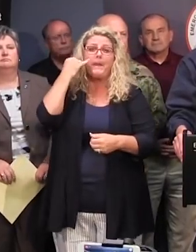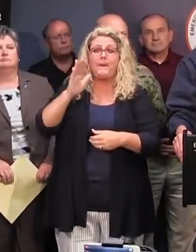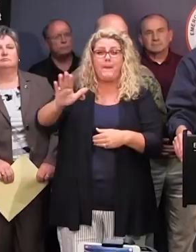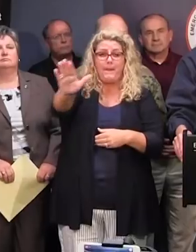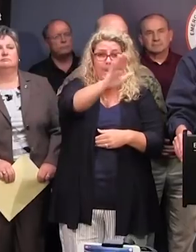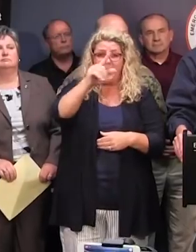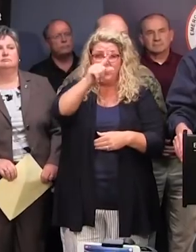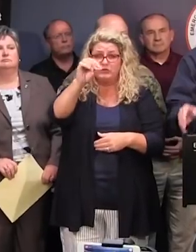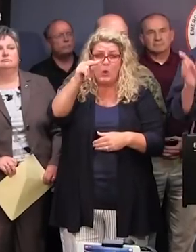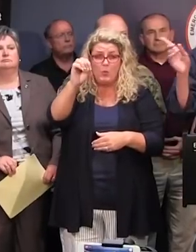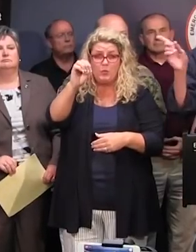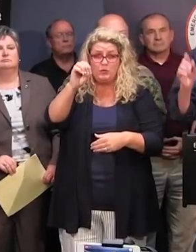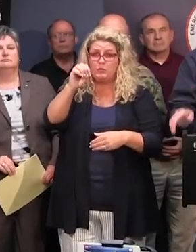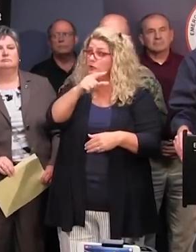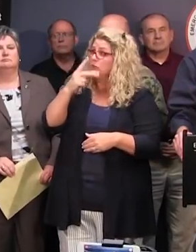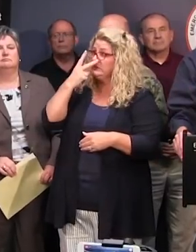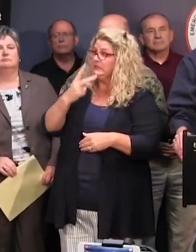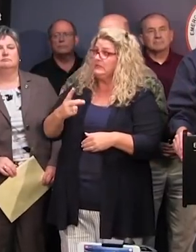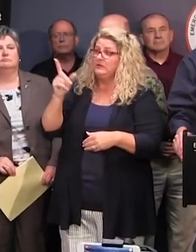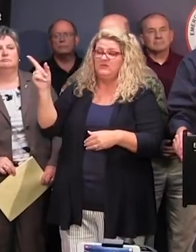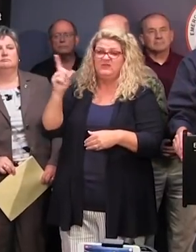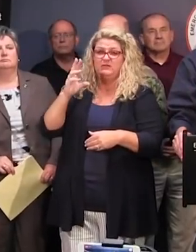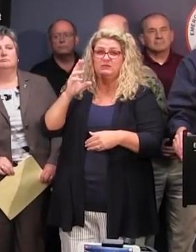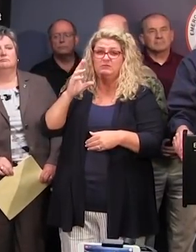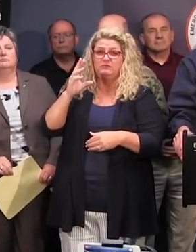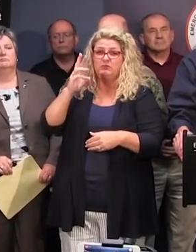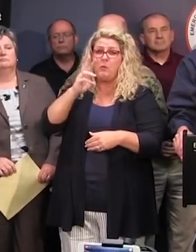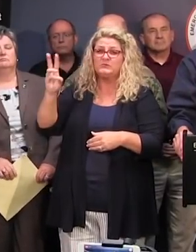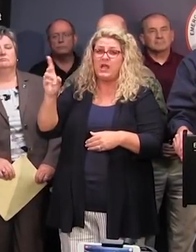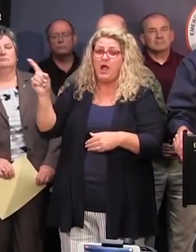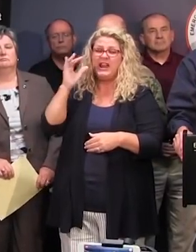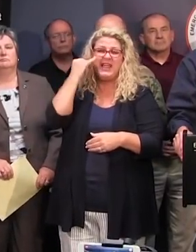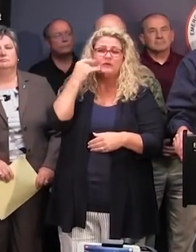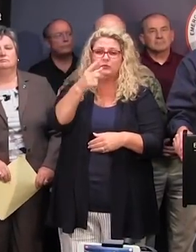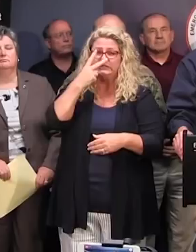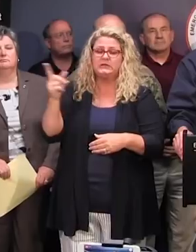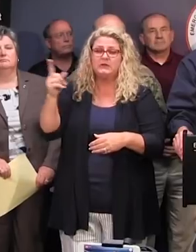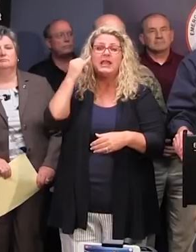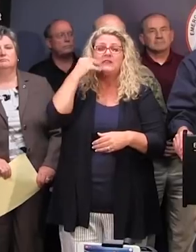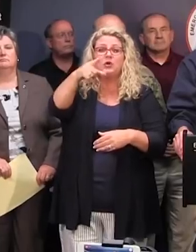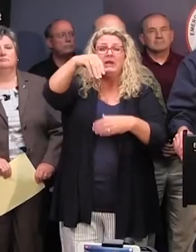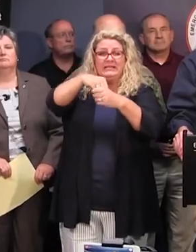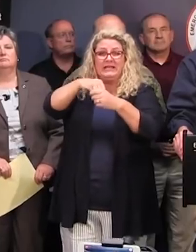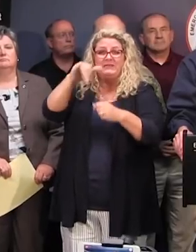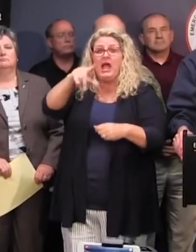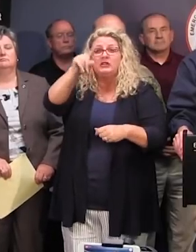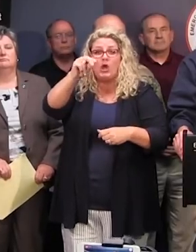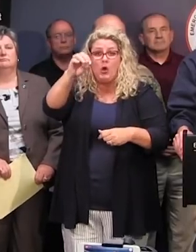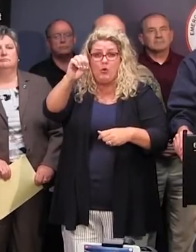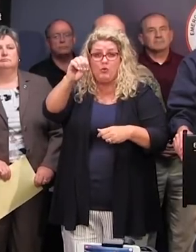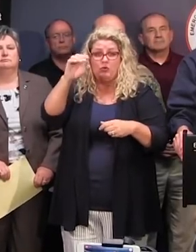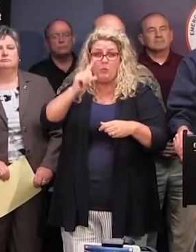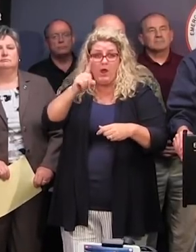zone, and those you can see them by going to the website. If you are in one of those evacuation zones in